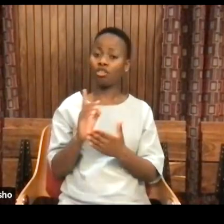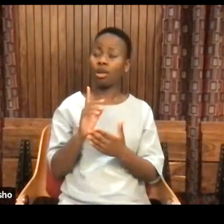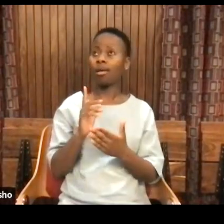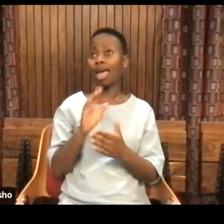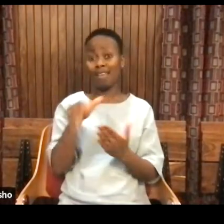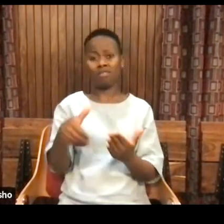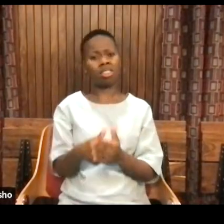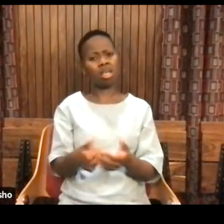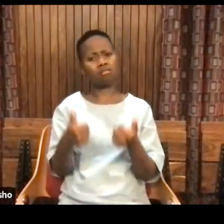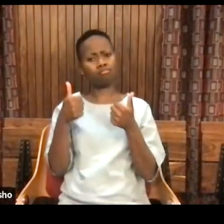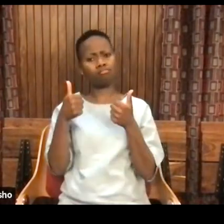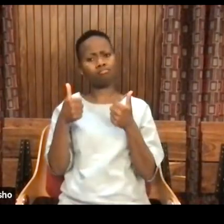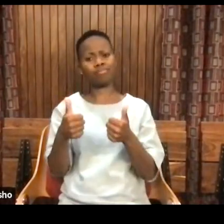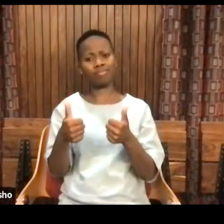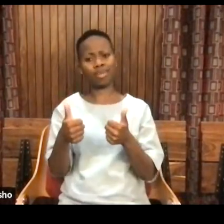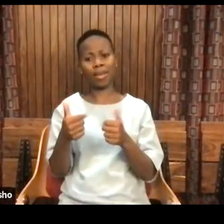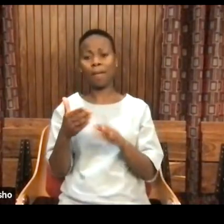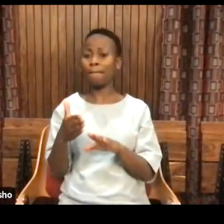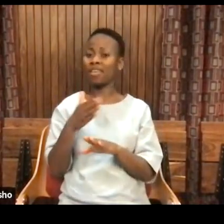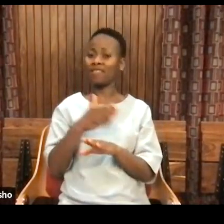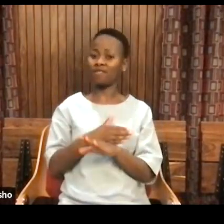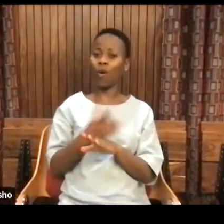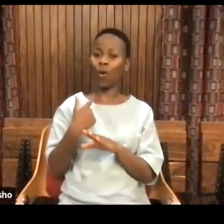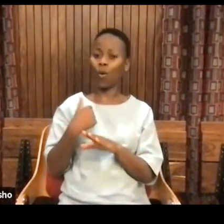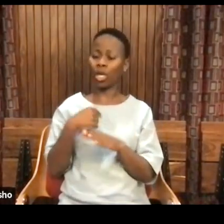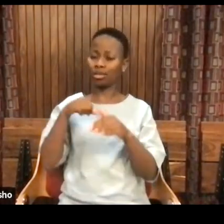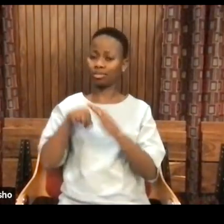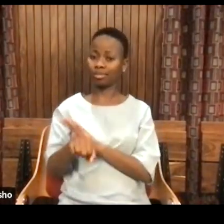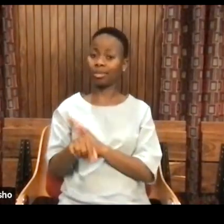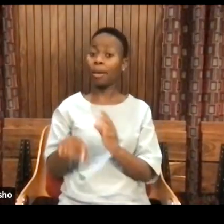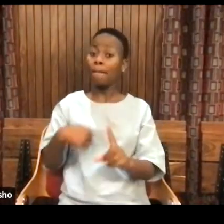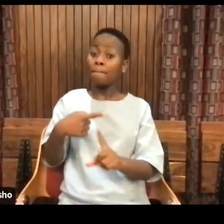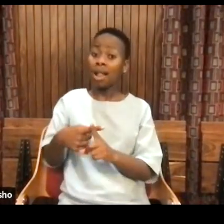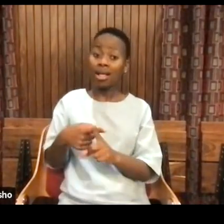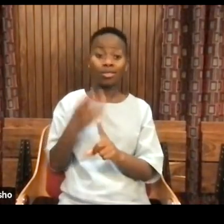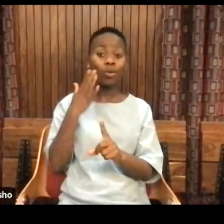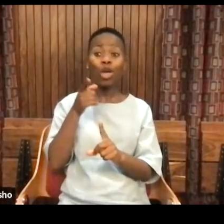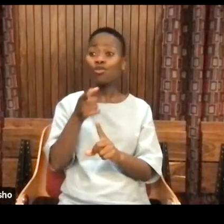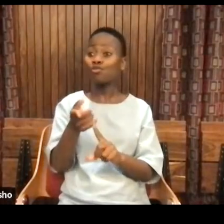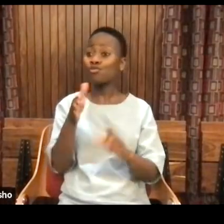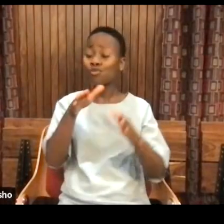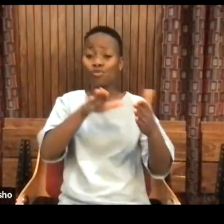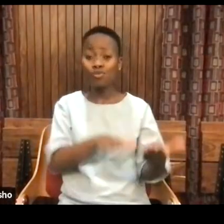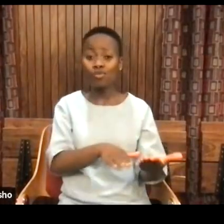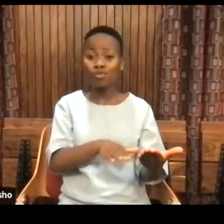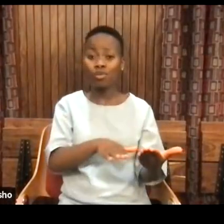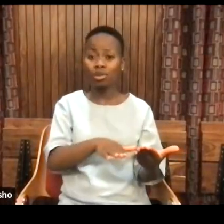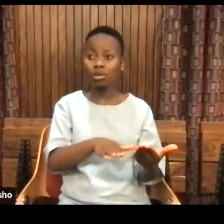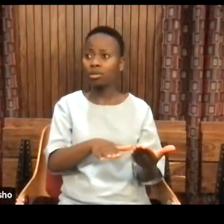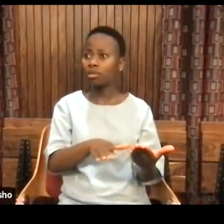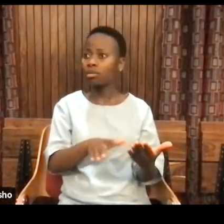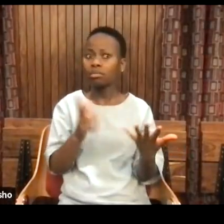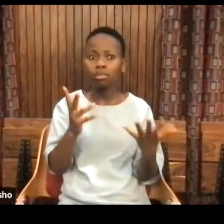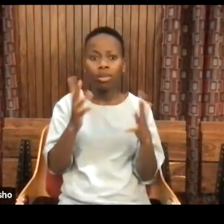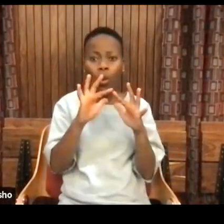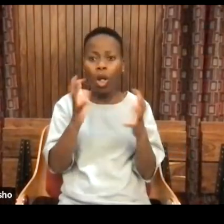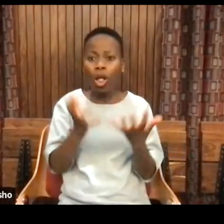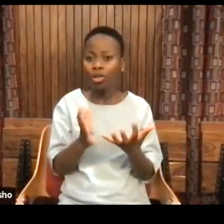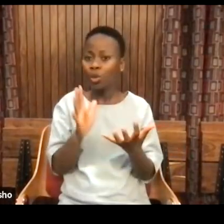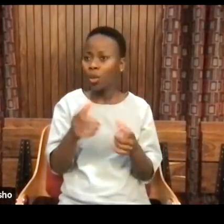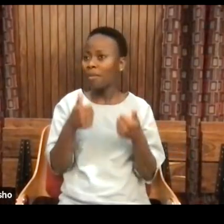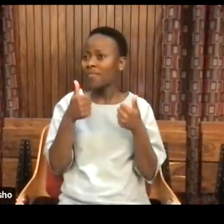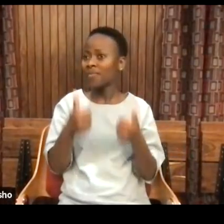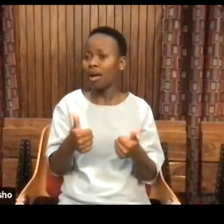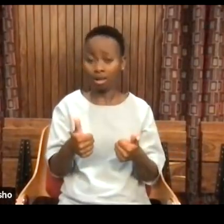and it'll be perfectly fine when we're gone. There's no reason for reality to give a damn about us.